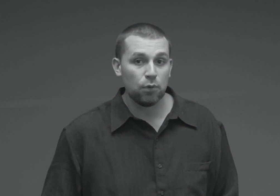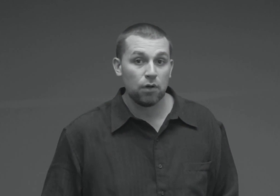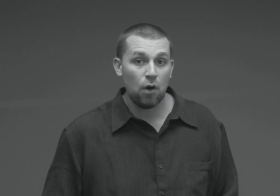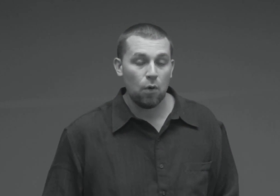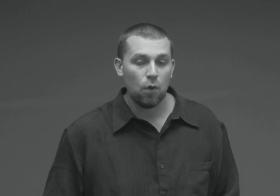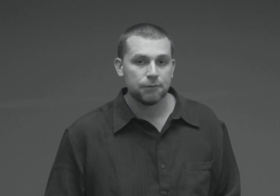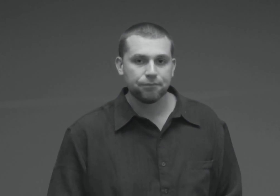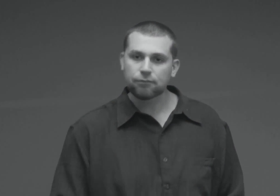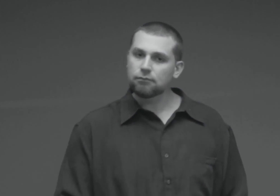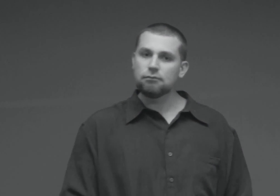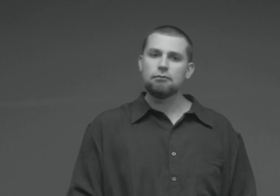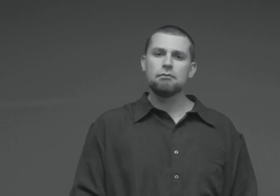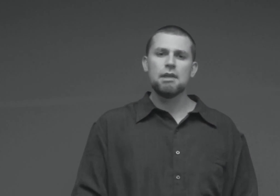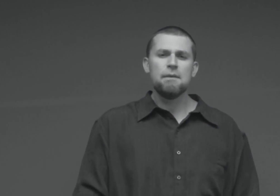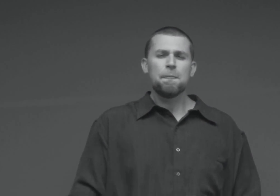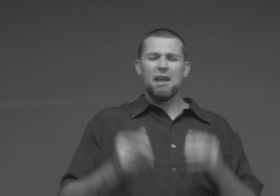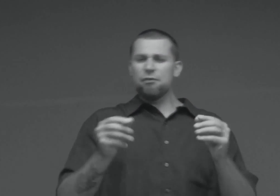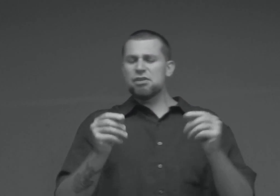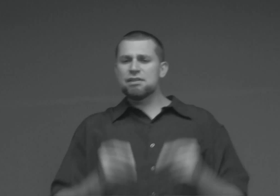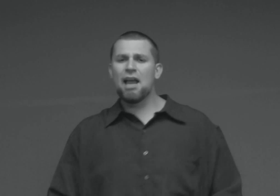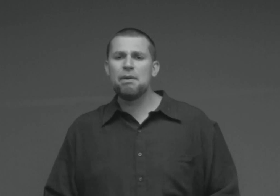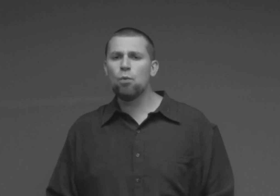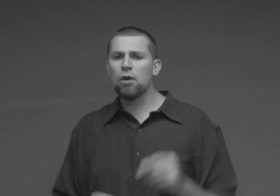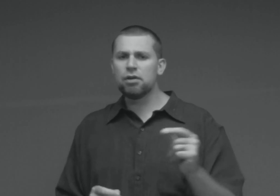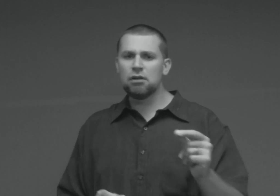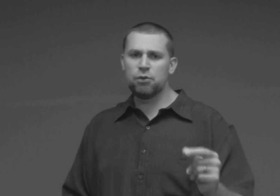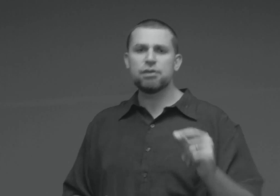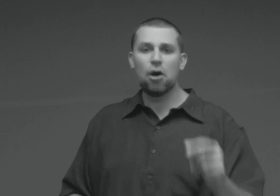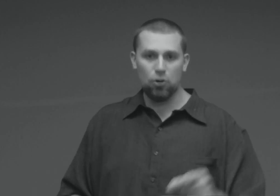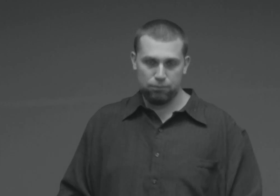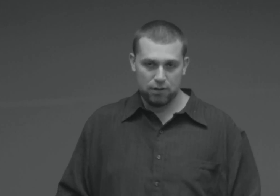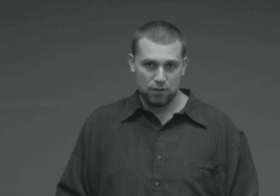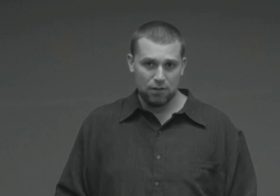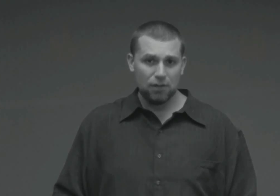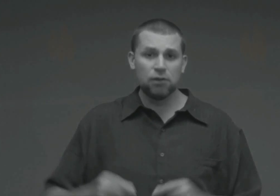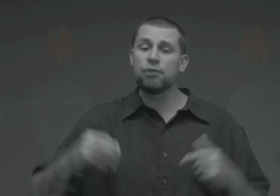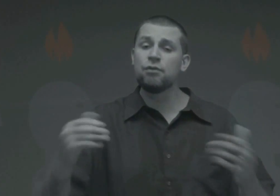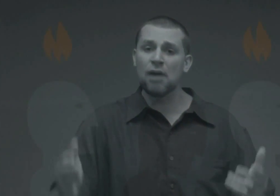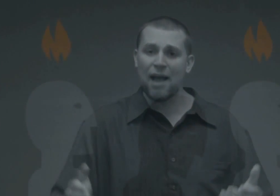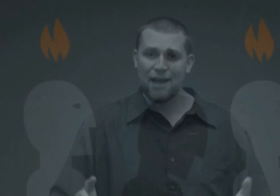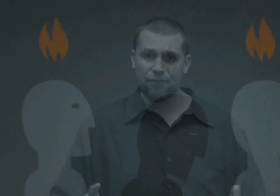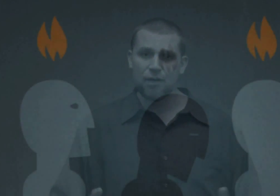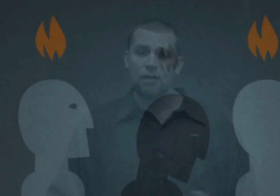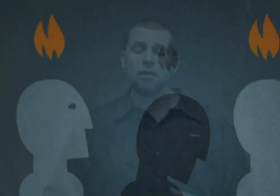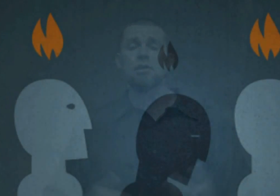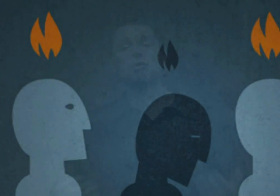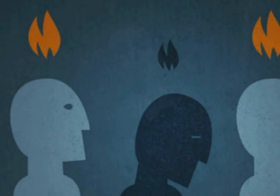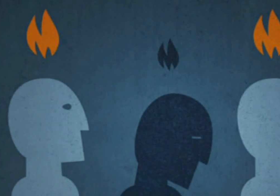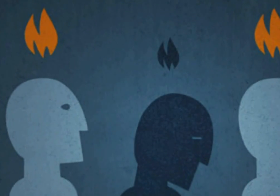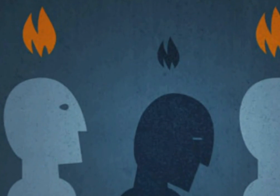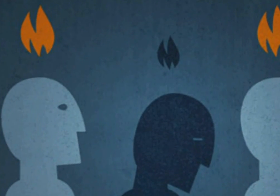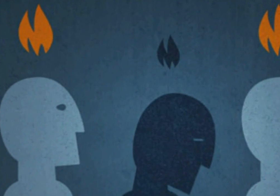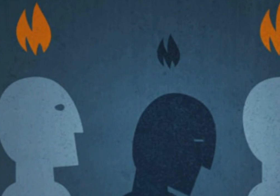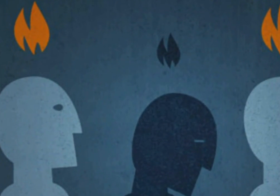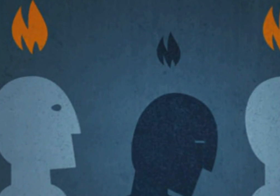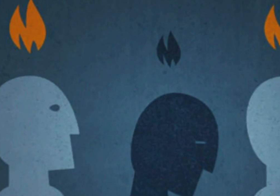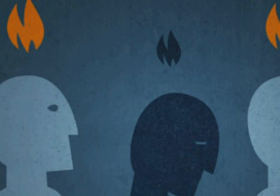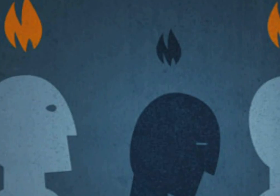goal. If the salmon were to lose hope, lose drive, lose purpose, and stop